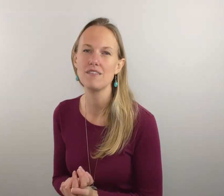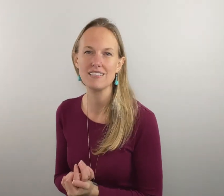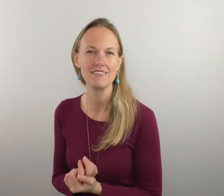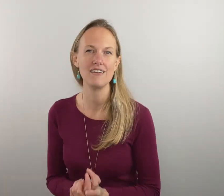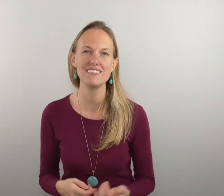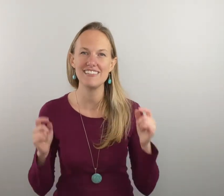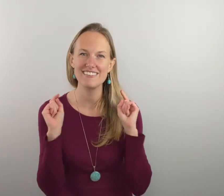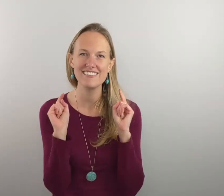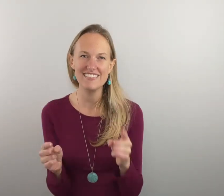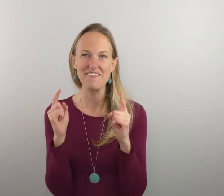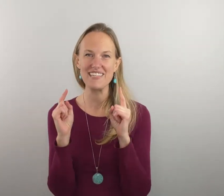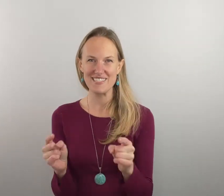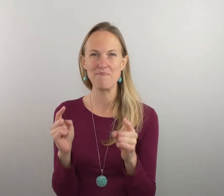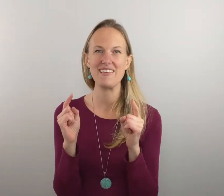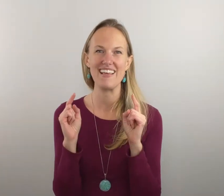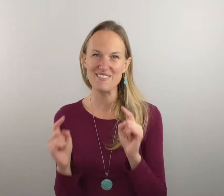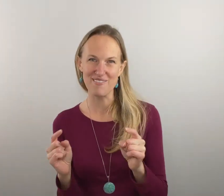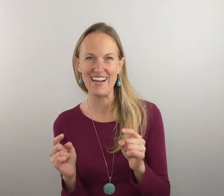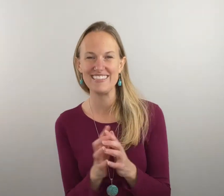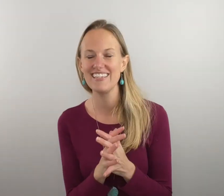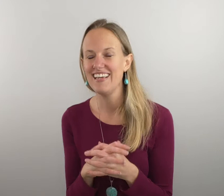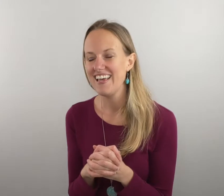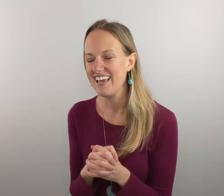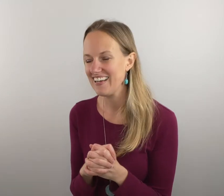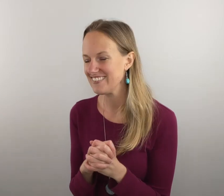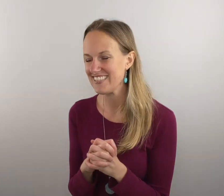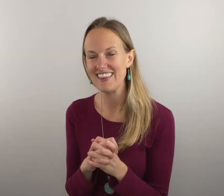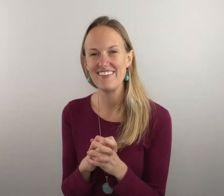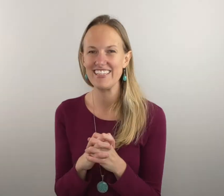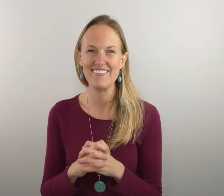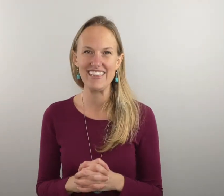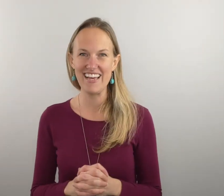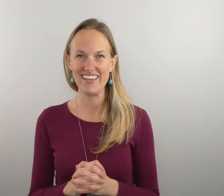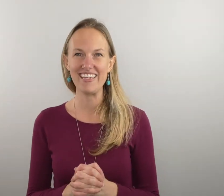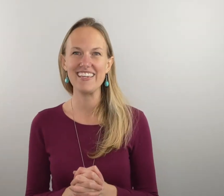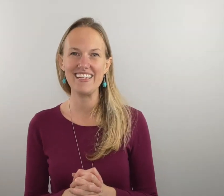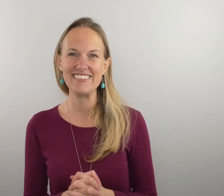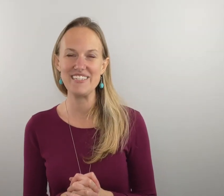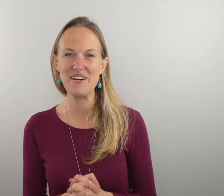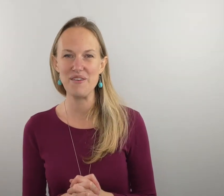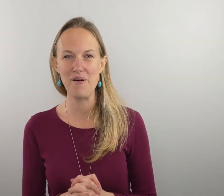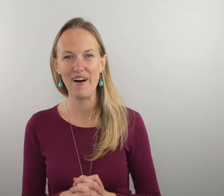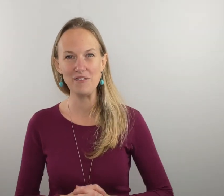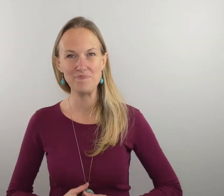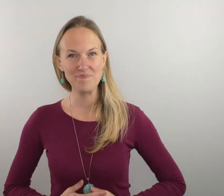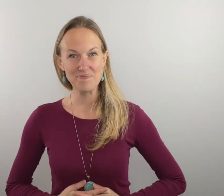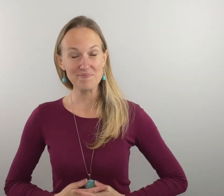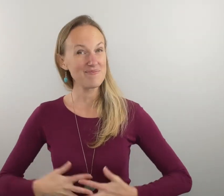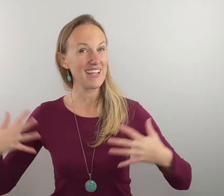with technology this is definitely something that's right and I'm just loving loving loving getting to know you all. Okay